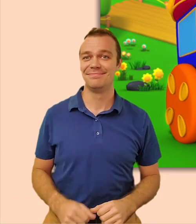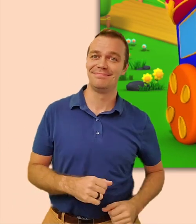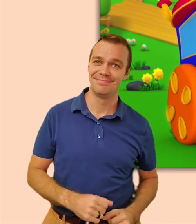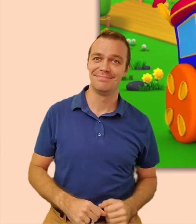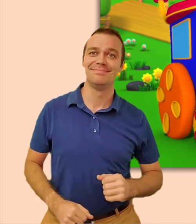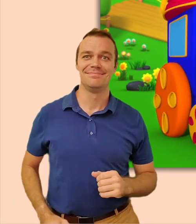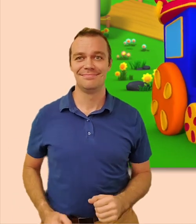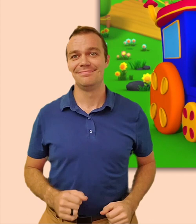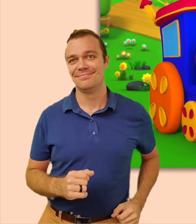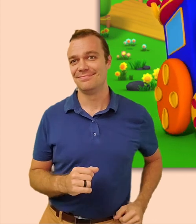-O